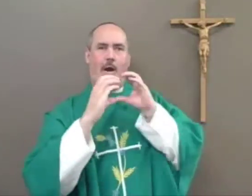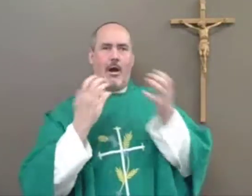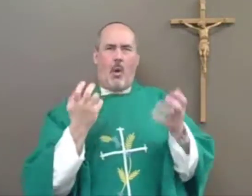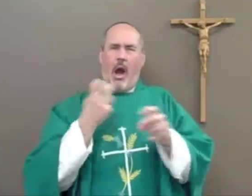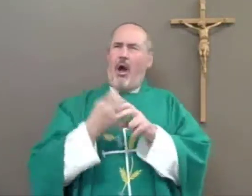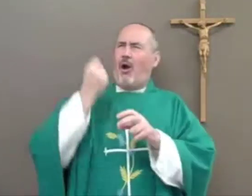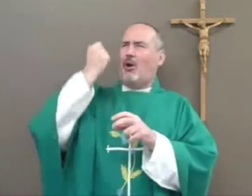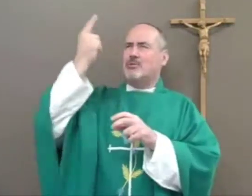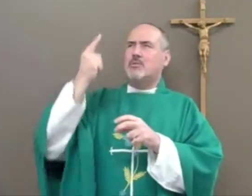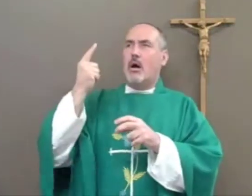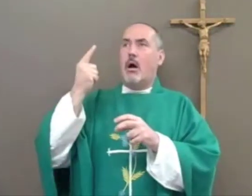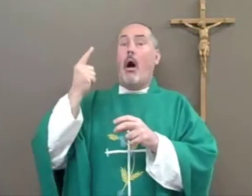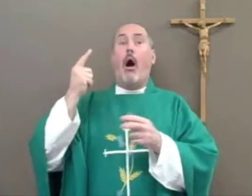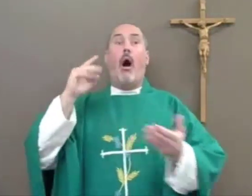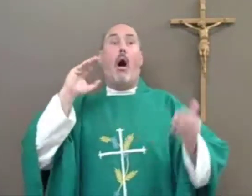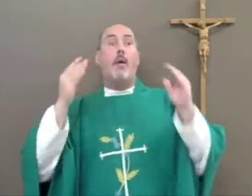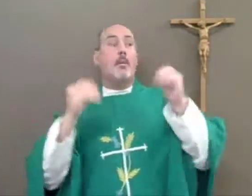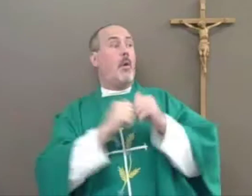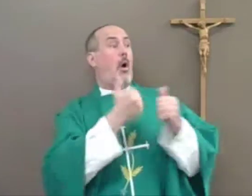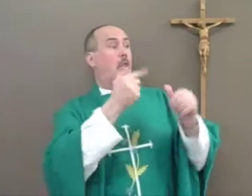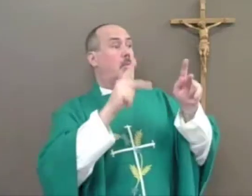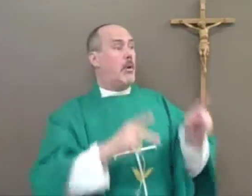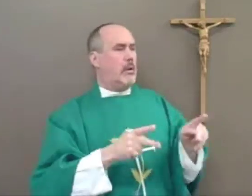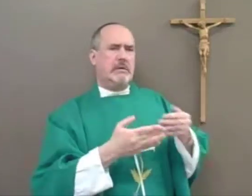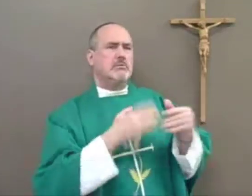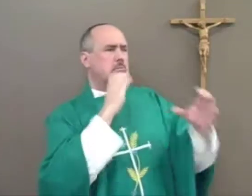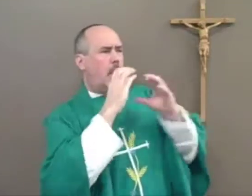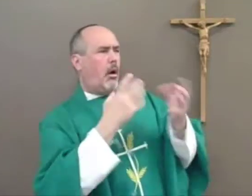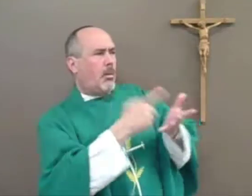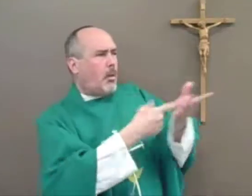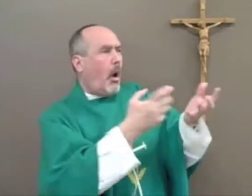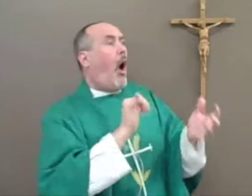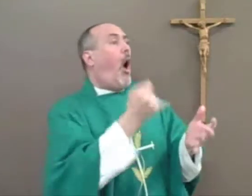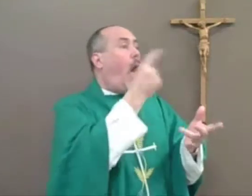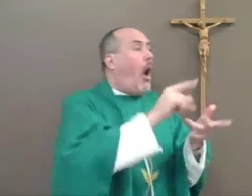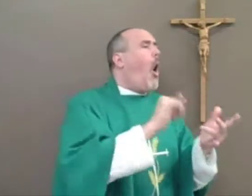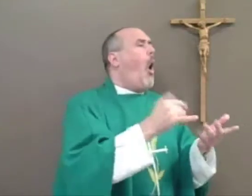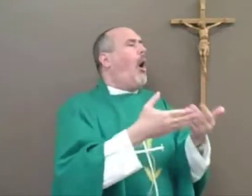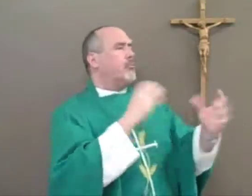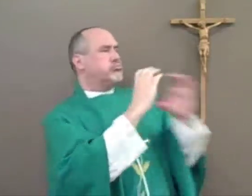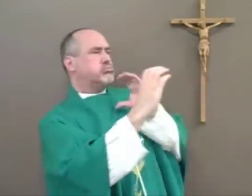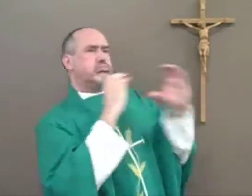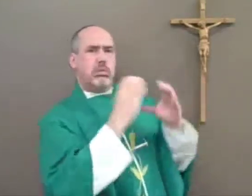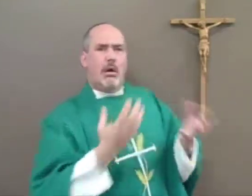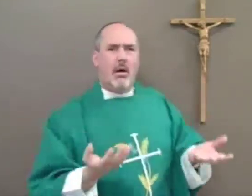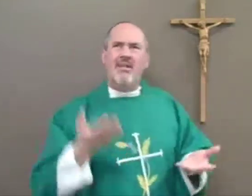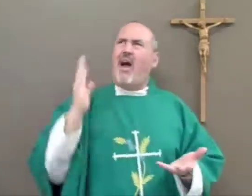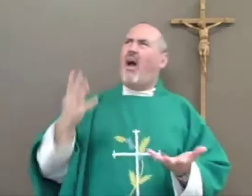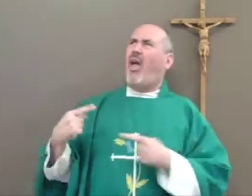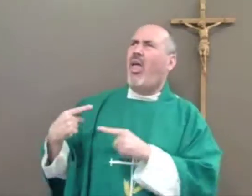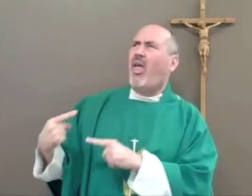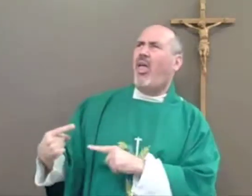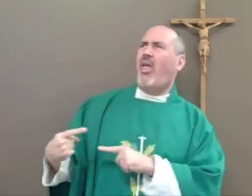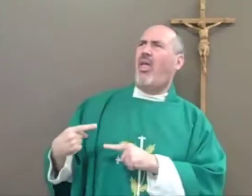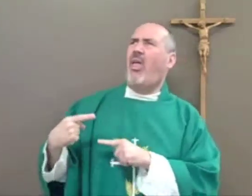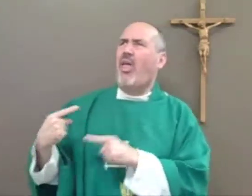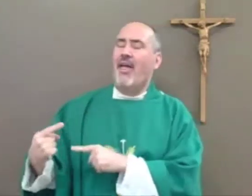them, so they don't understand what to do. However, when they communicate with other people, they seem to be able to communicate and get